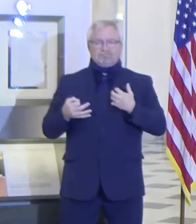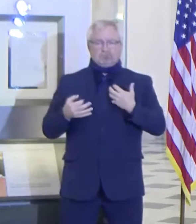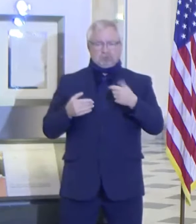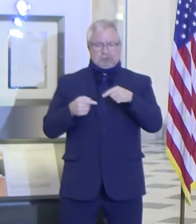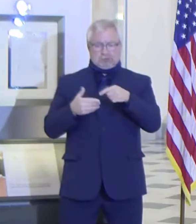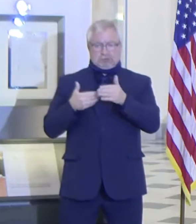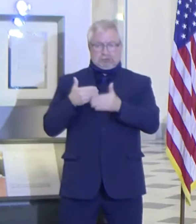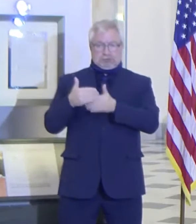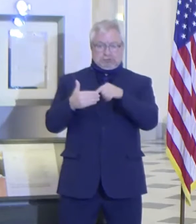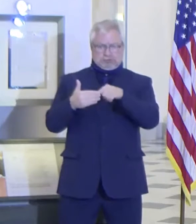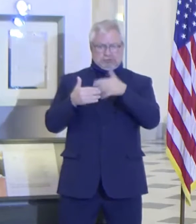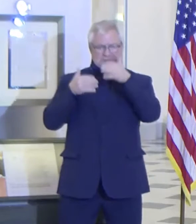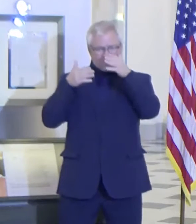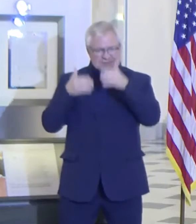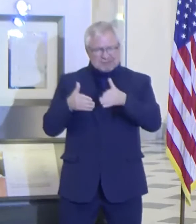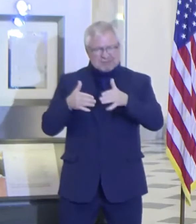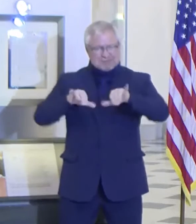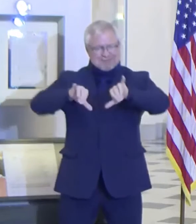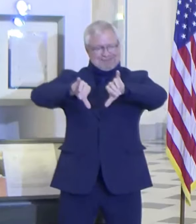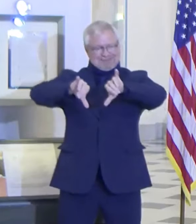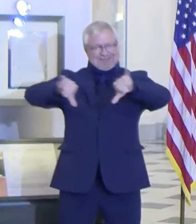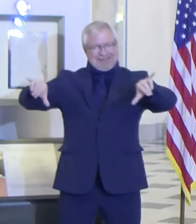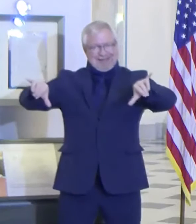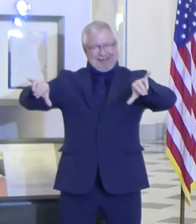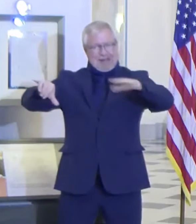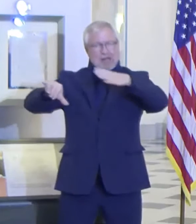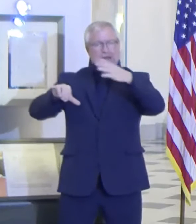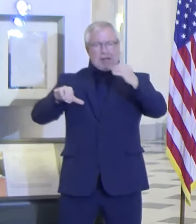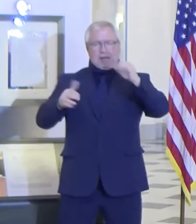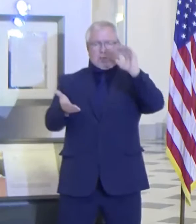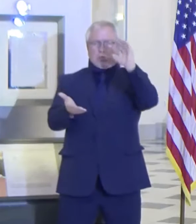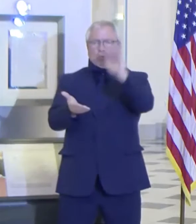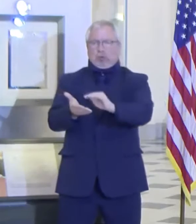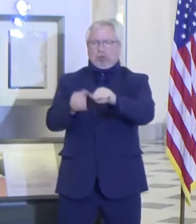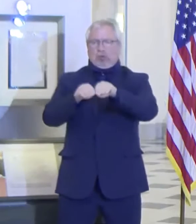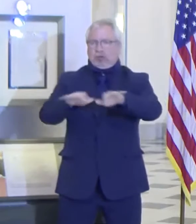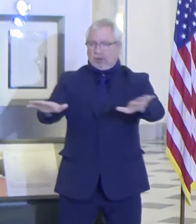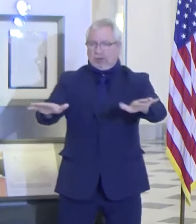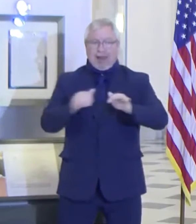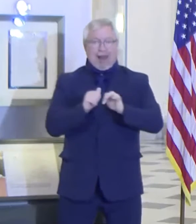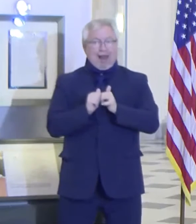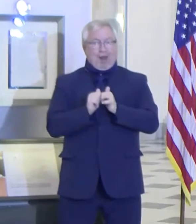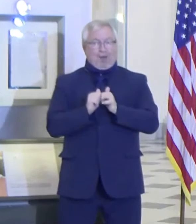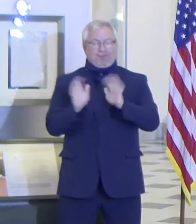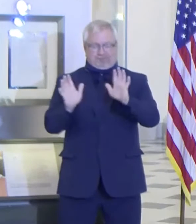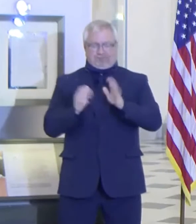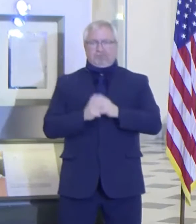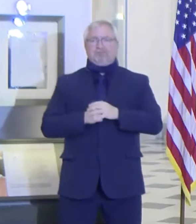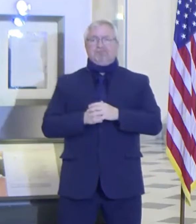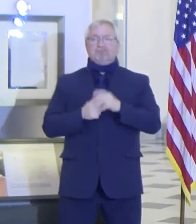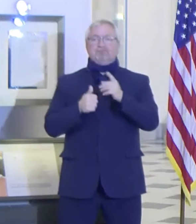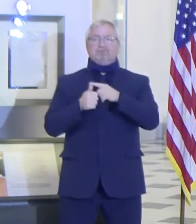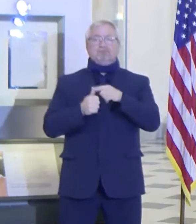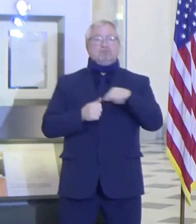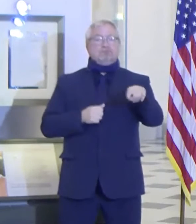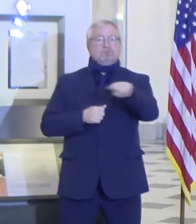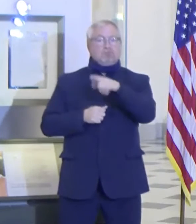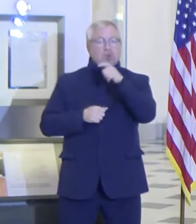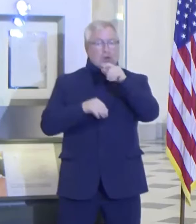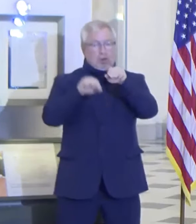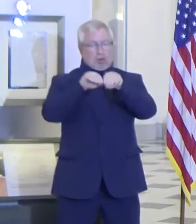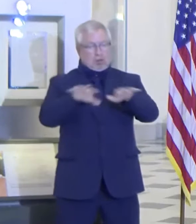mitigation efforts by first, targeting and isolating outbreaks and clusters,